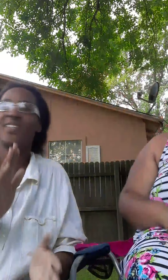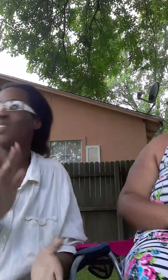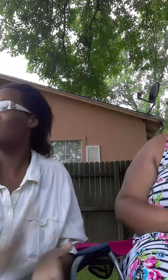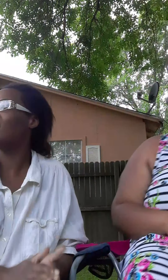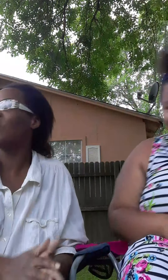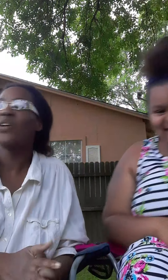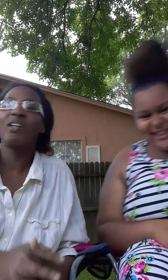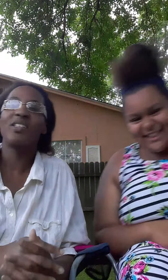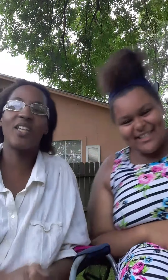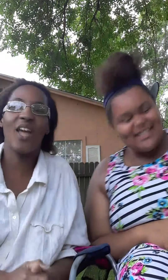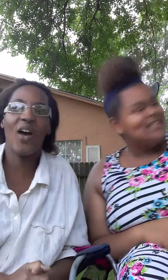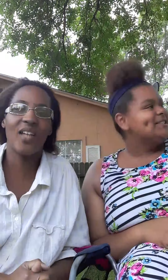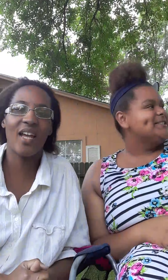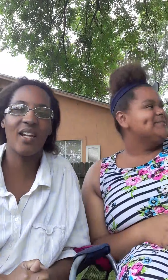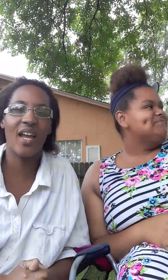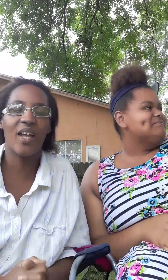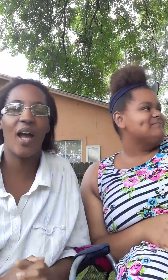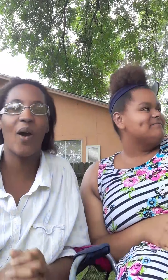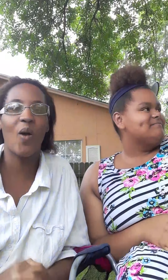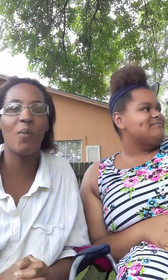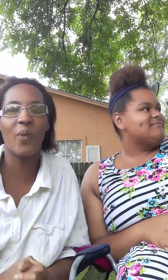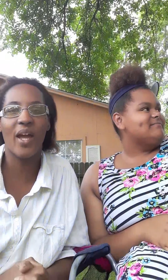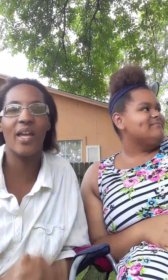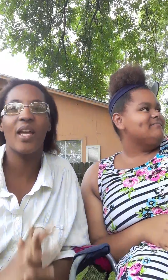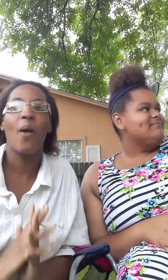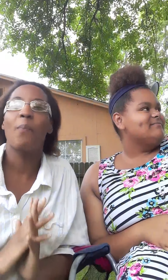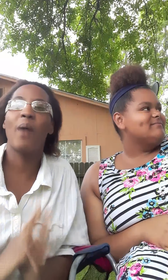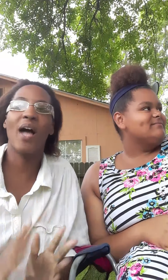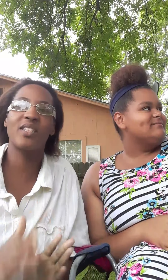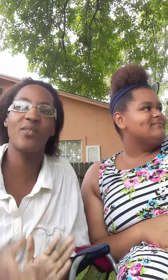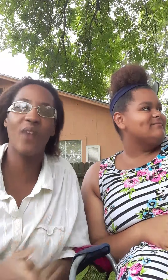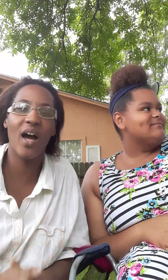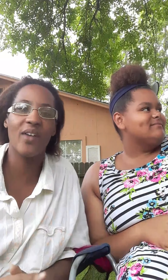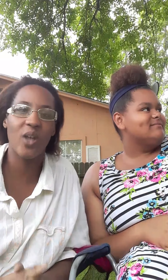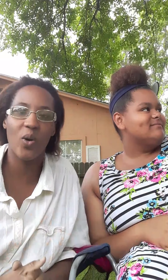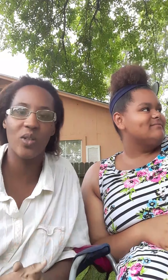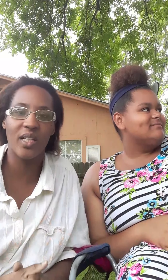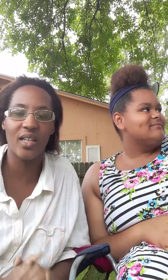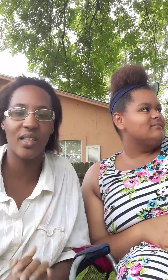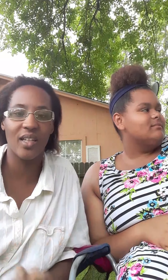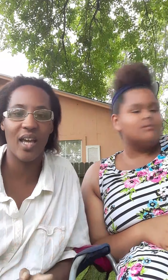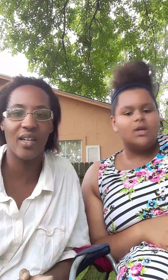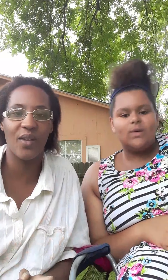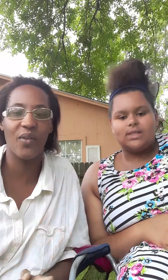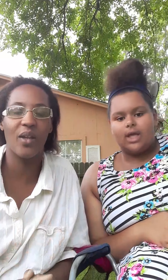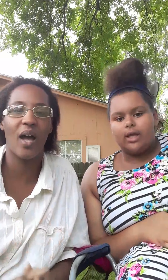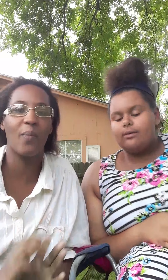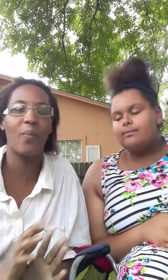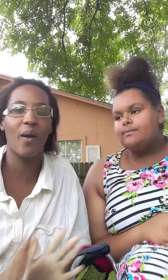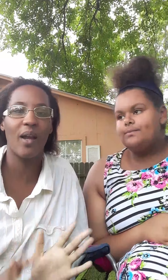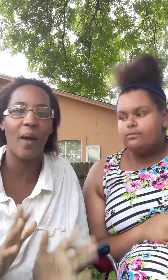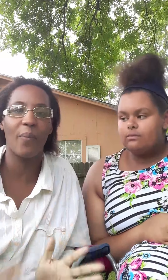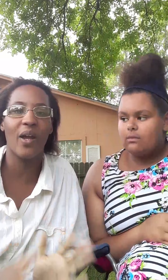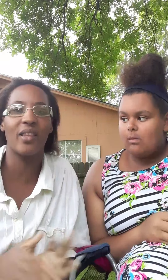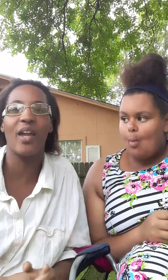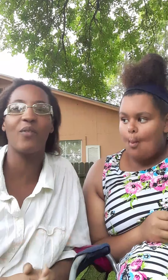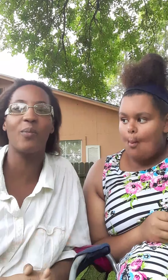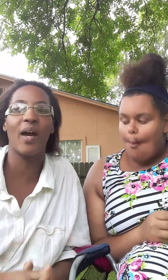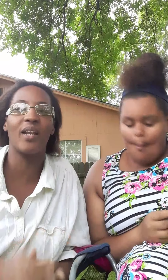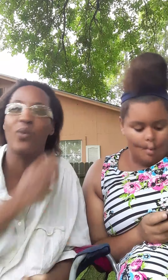well see y'all later and i hope and pray positive vibes only nothing negative and i and i pray that everybody around